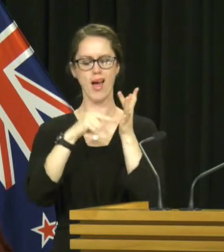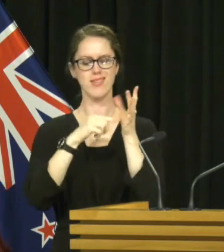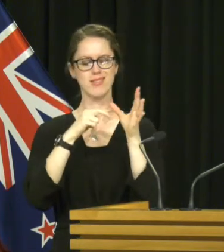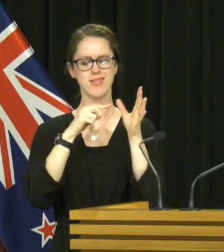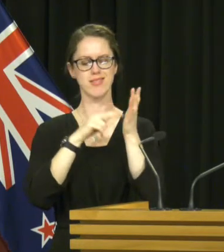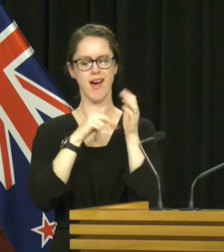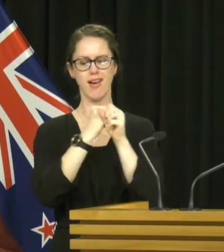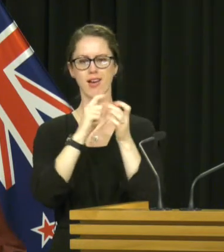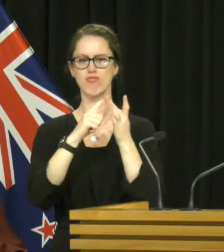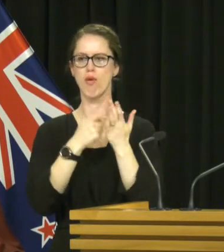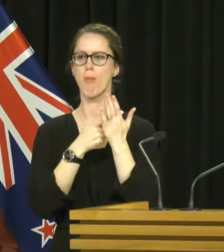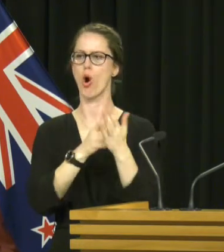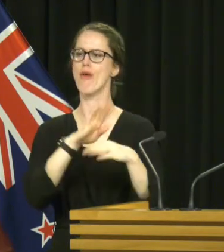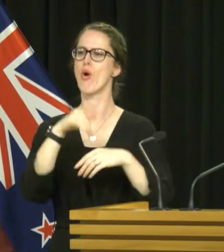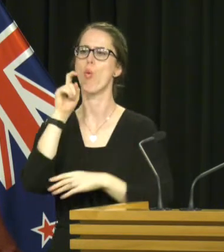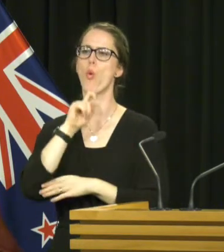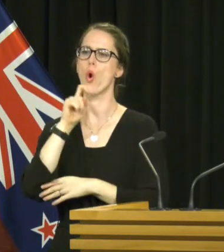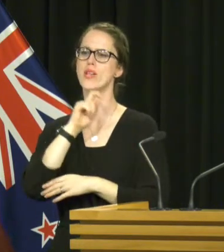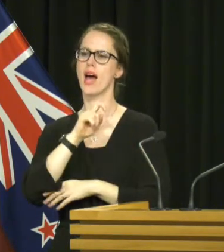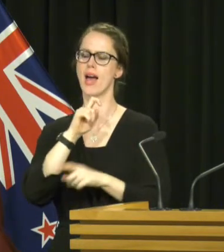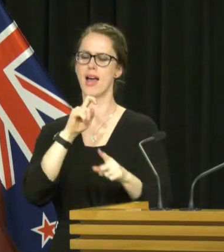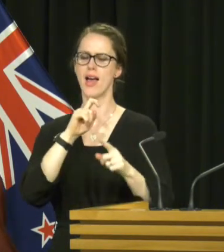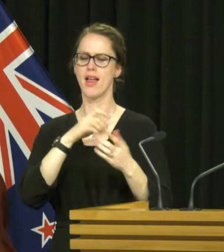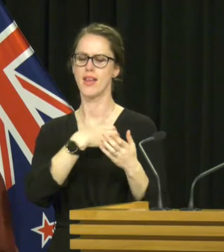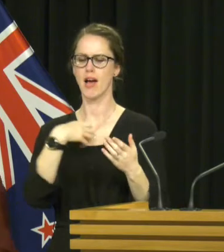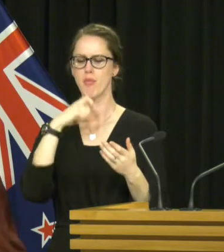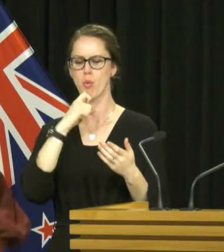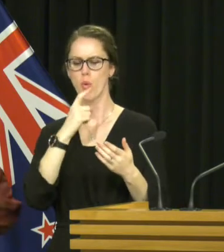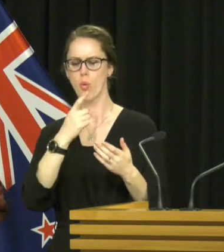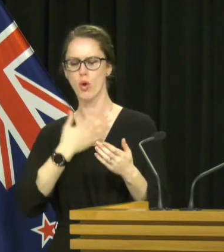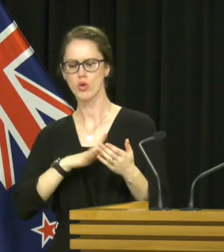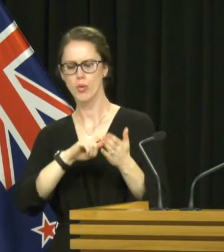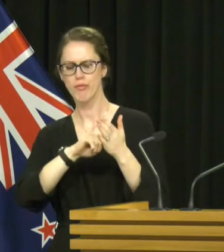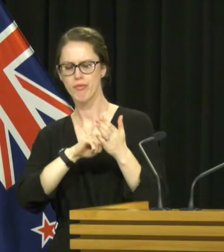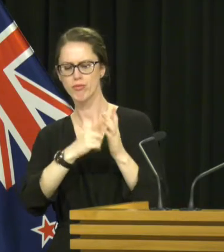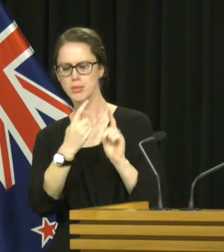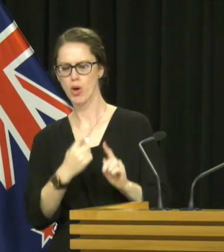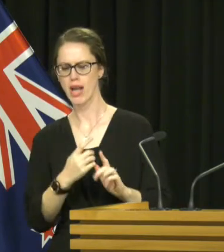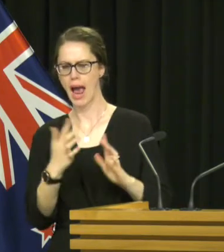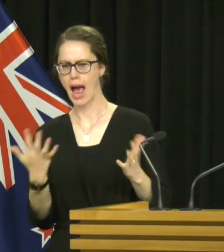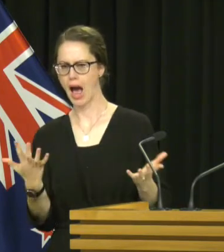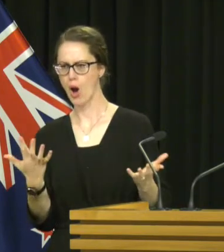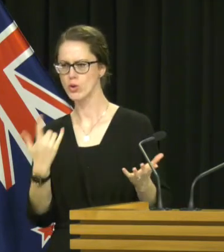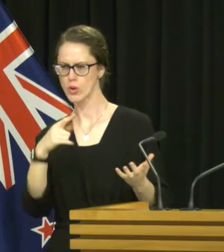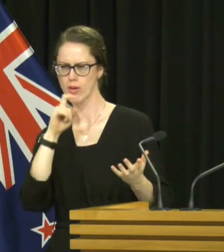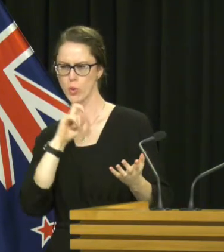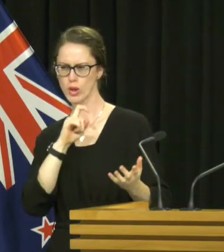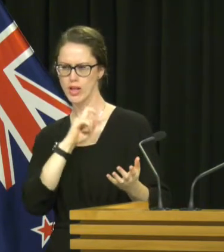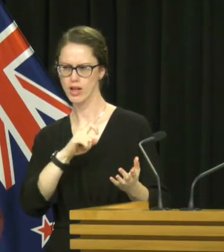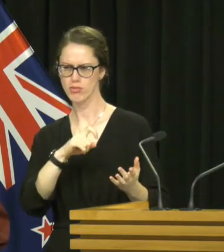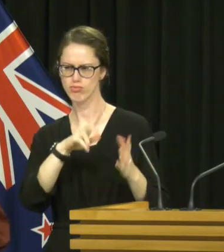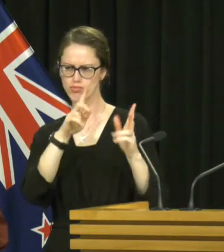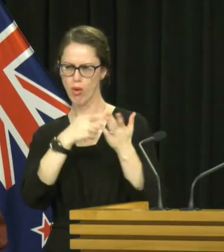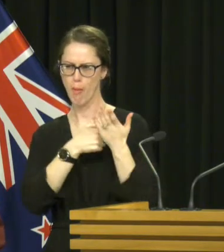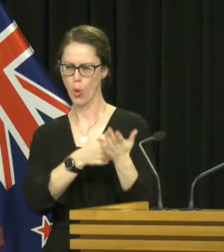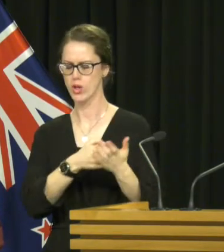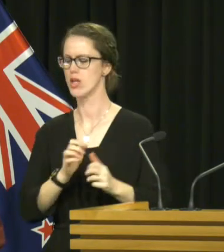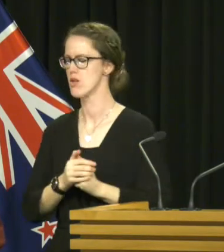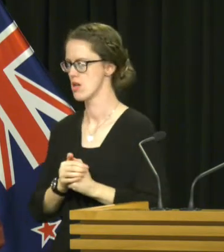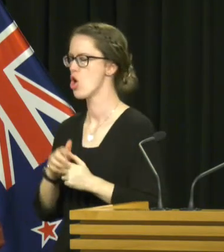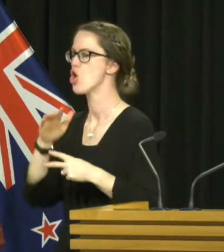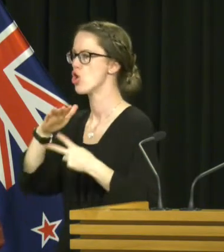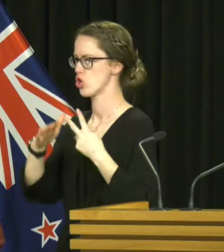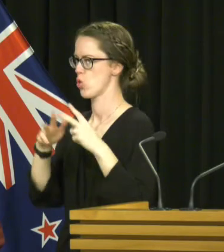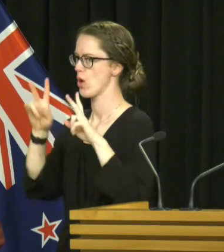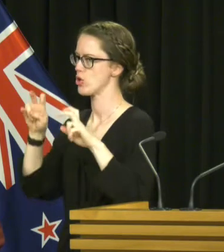and what will be the key points that the government will be wanting to make in that response? Yeah, I think obviously there have been two